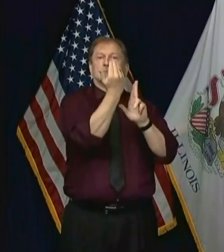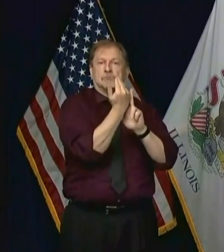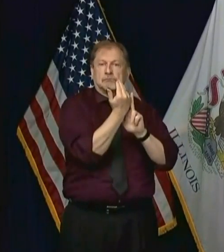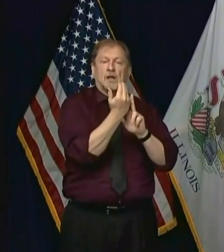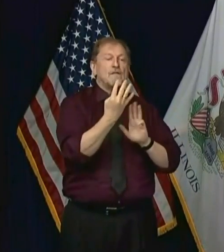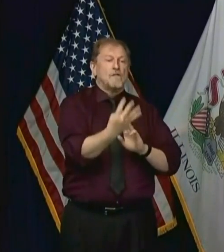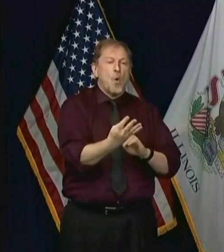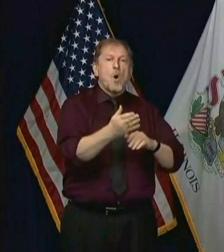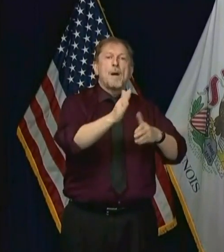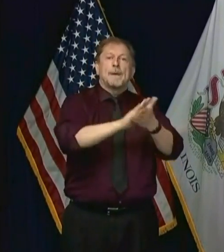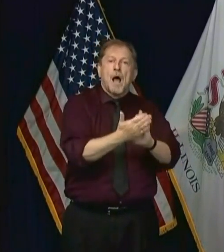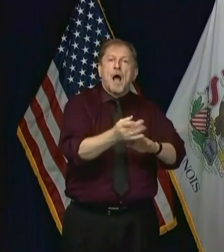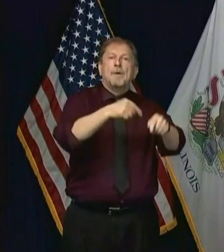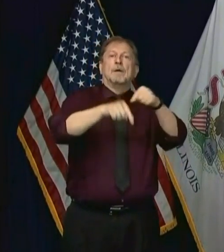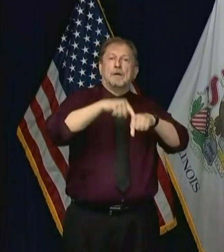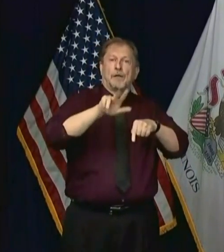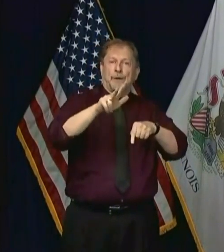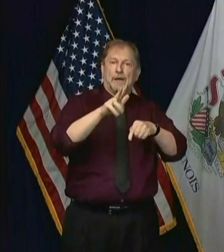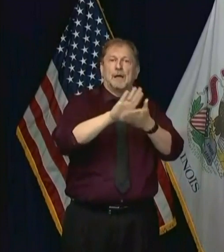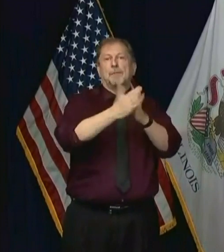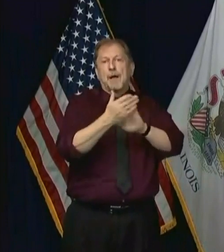Danny Valle, News 3.